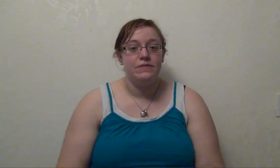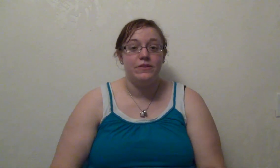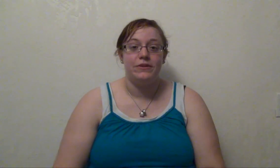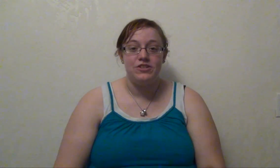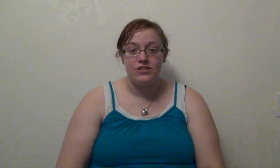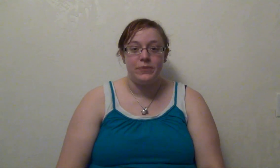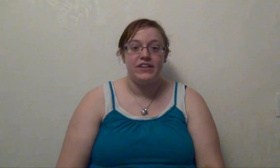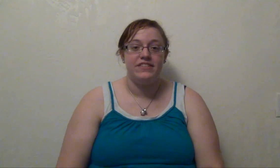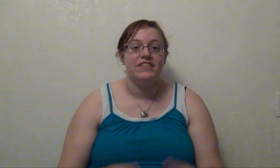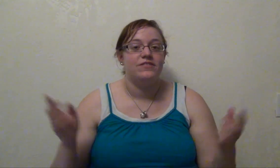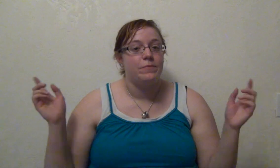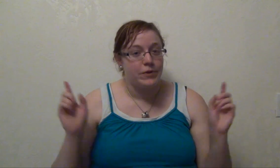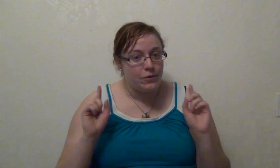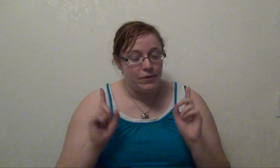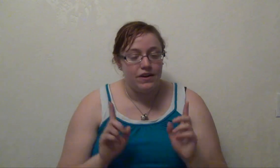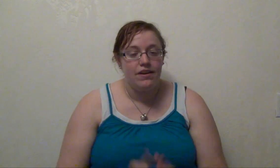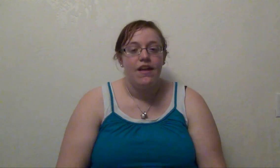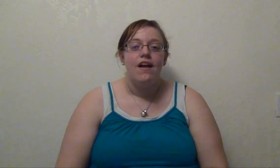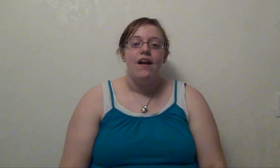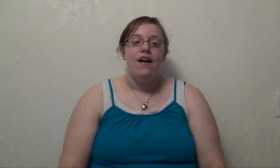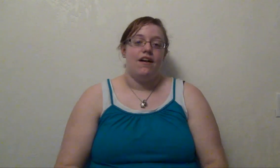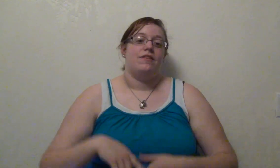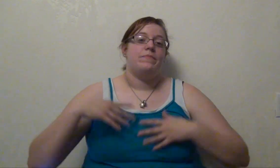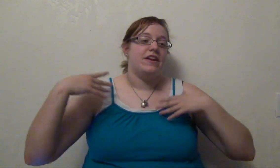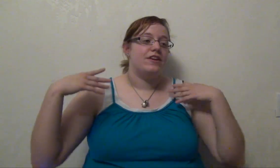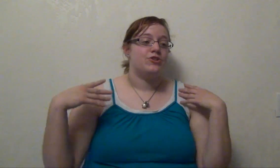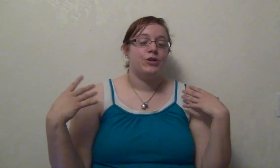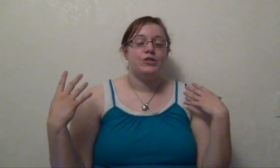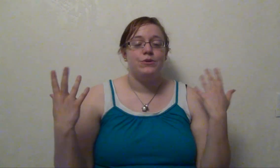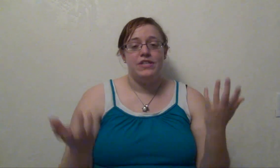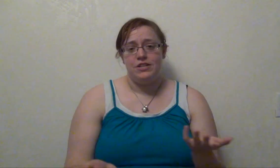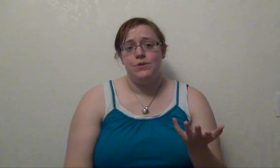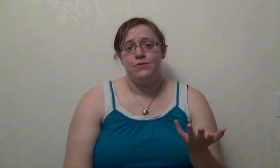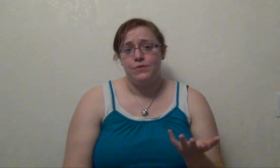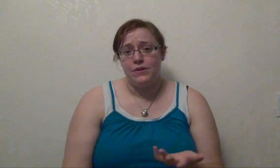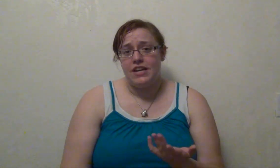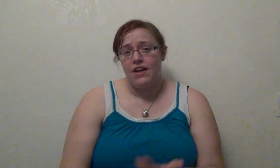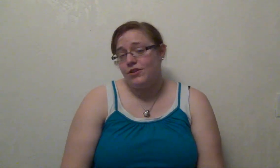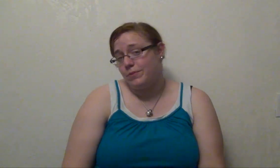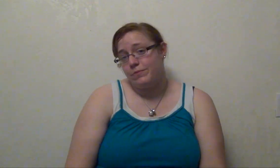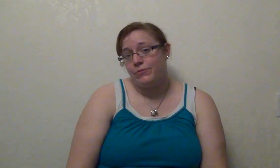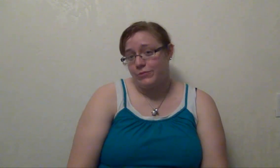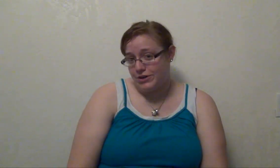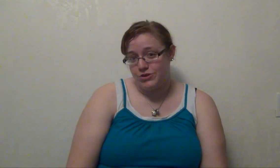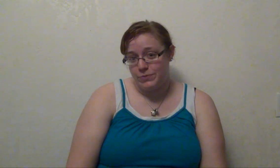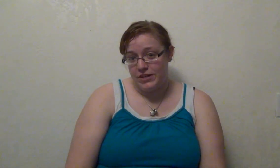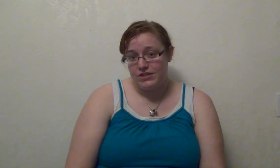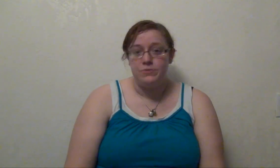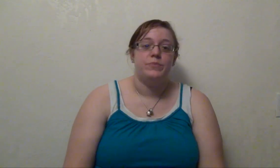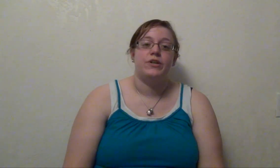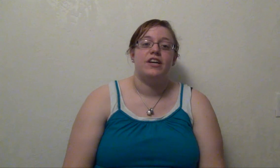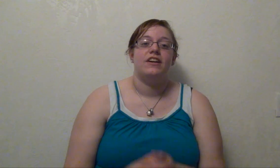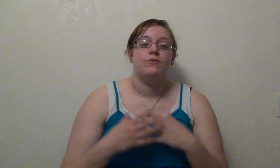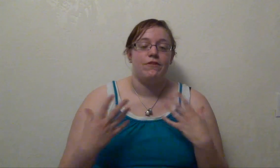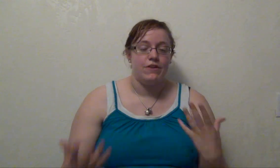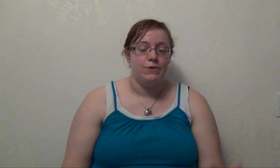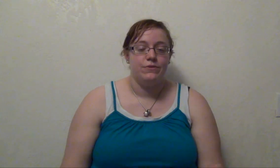for the rangers apprentice book one. Be sure to stay tuned for the other rangers apprentice book reviews.